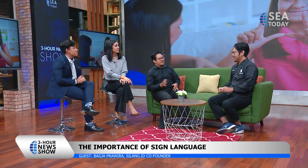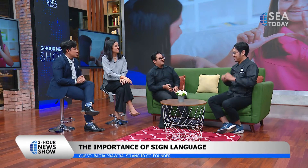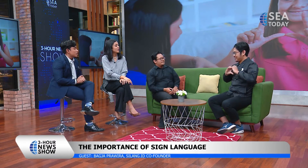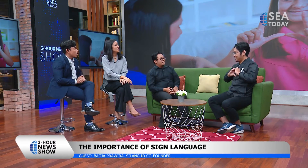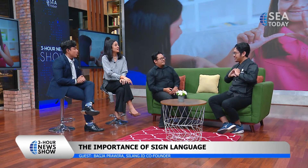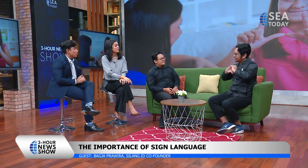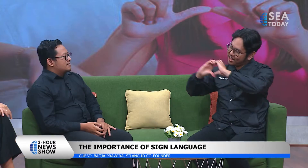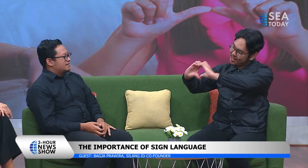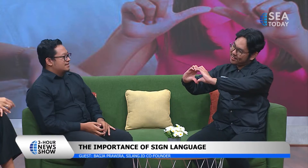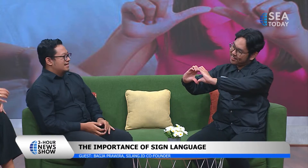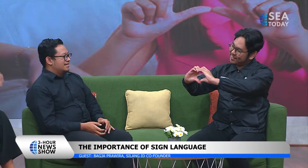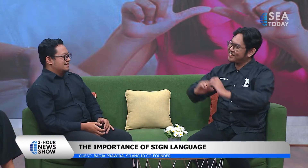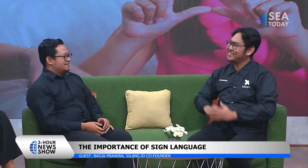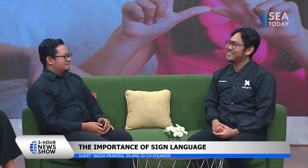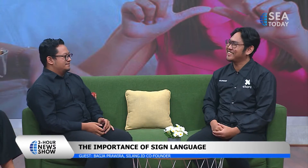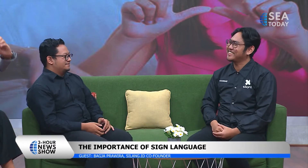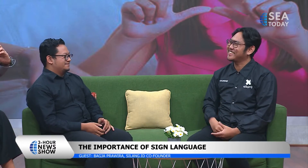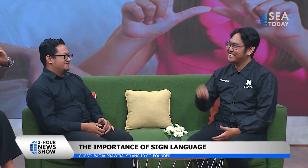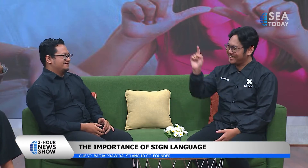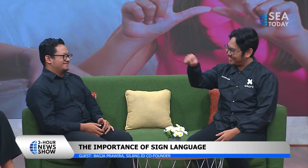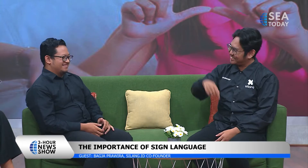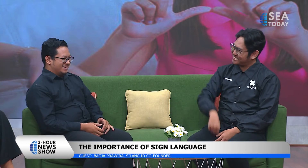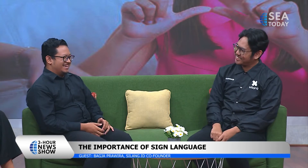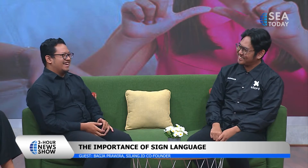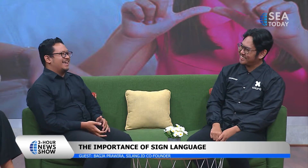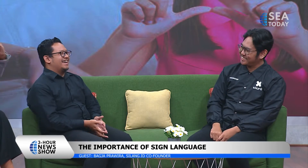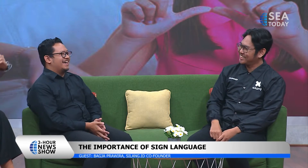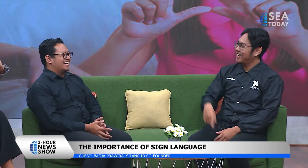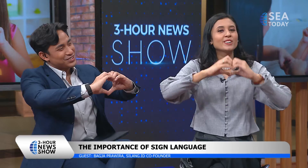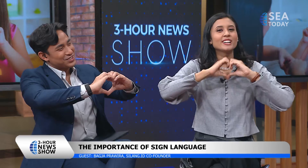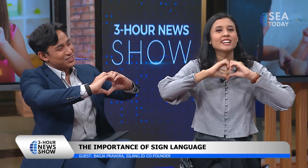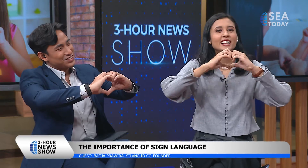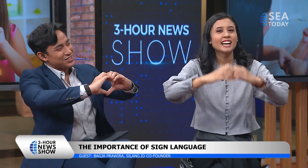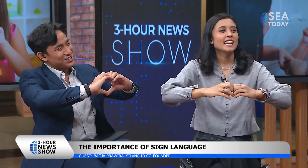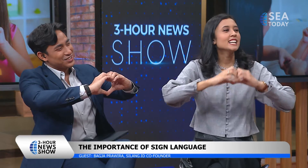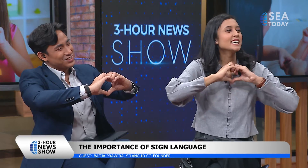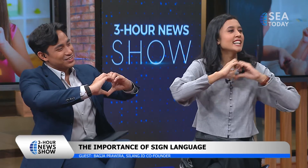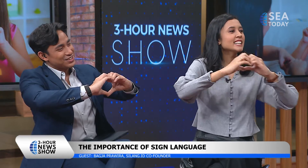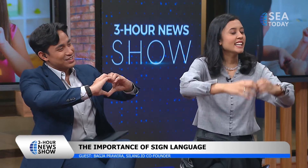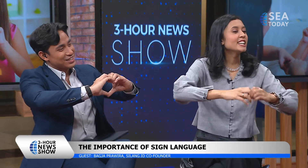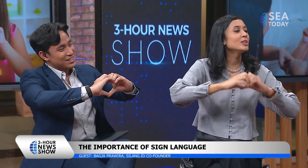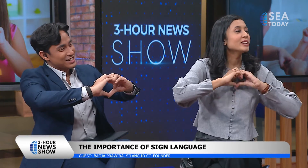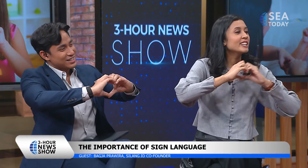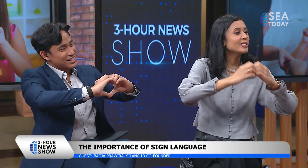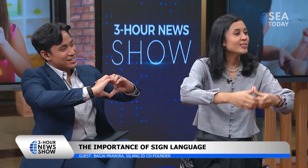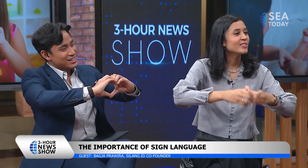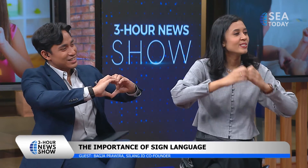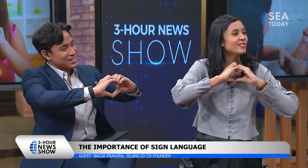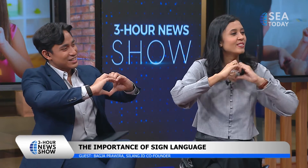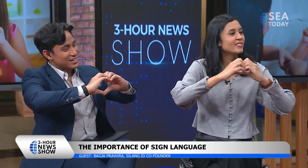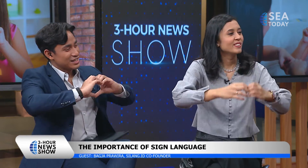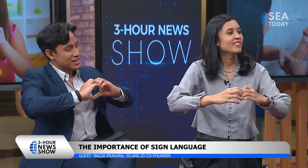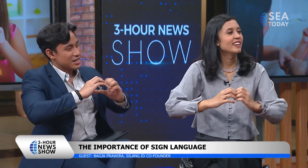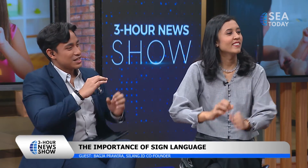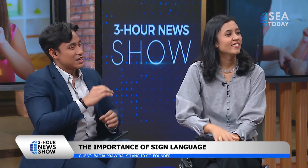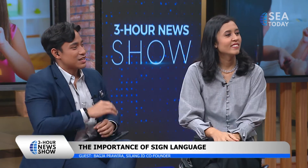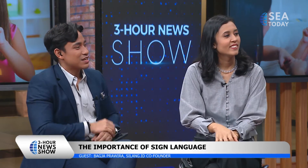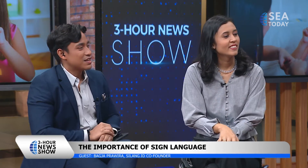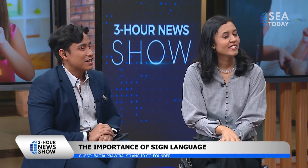bisindo okay what is it it's like this i love you this one very simple and uh and thank you thank you thank but when when you say you love me